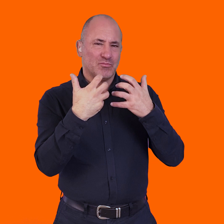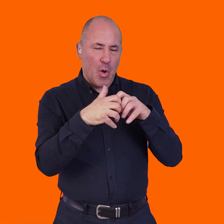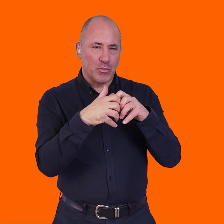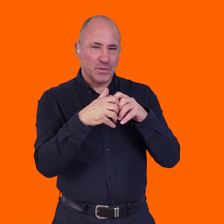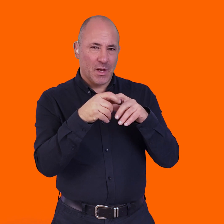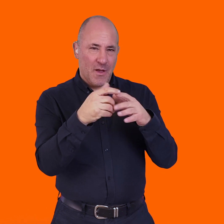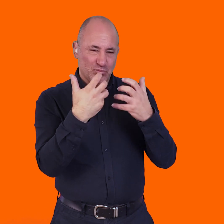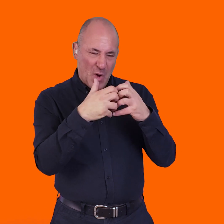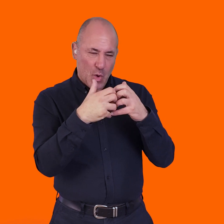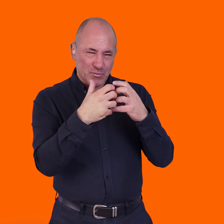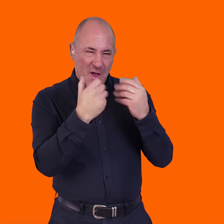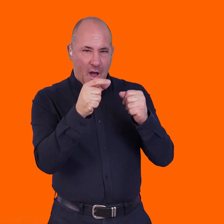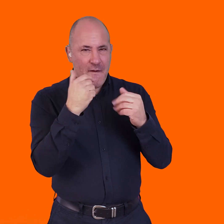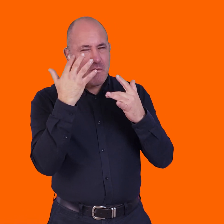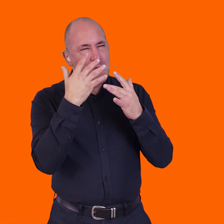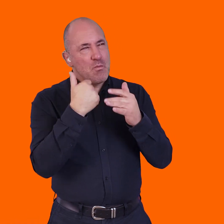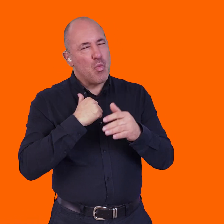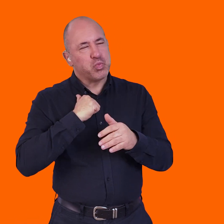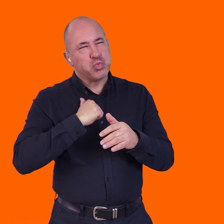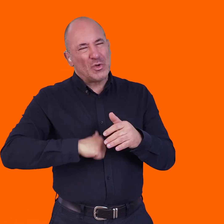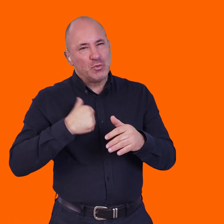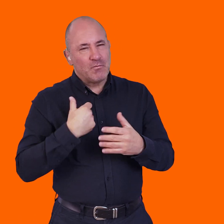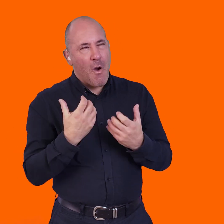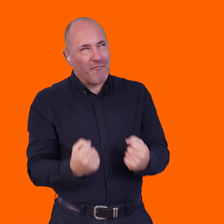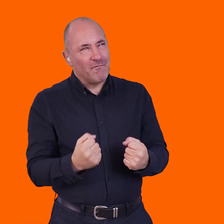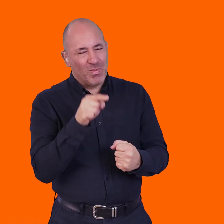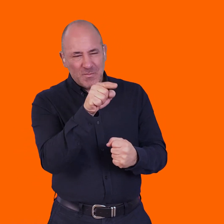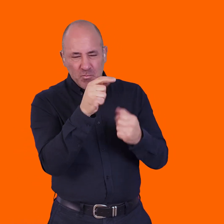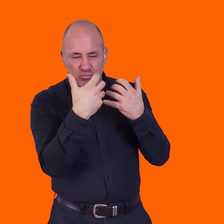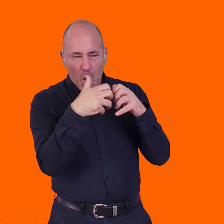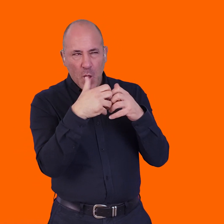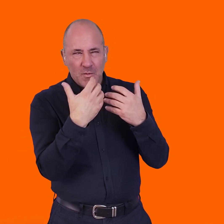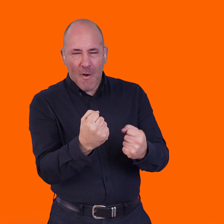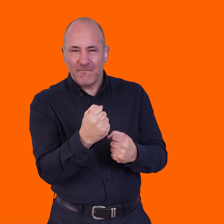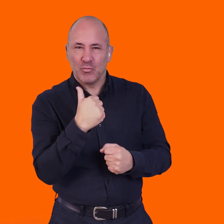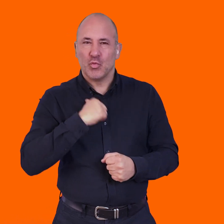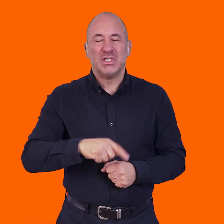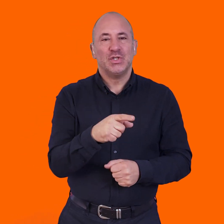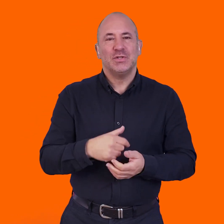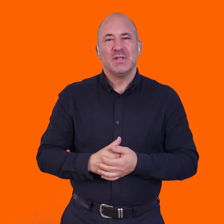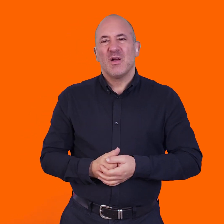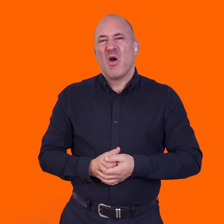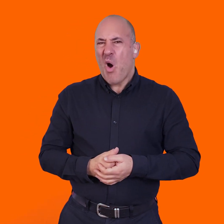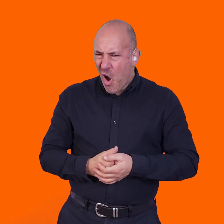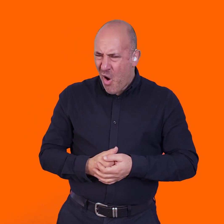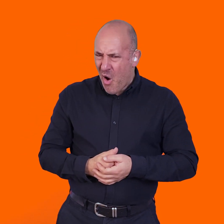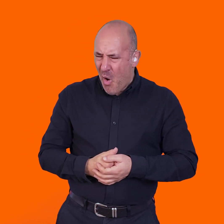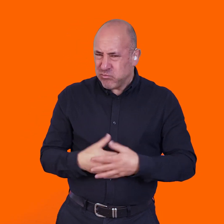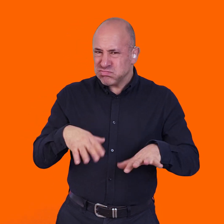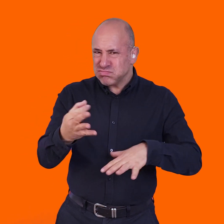is there a piece of technology, form, technology, that you wish were available? That, that's a